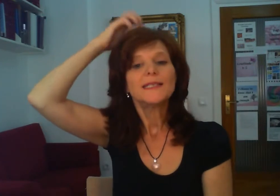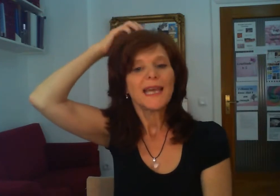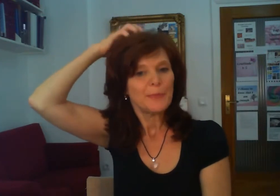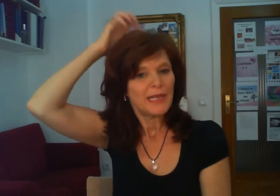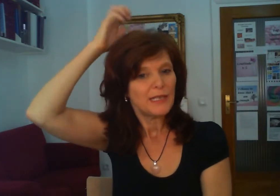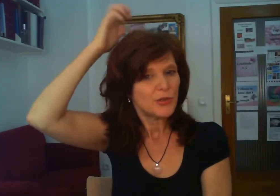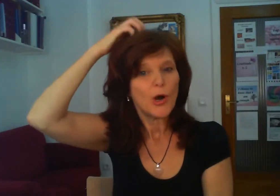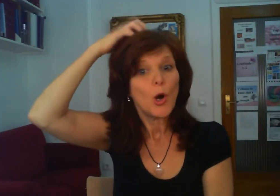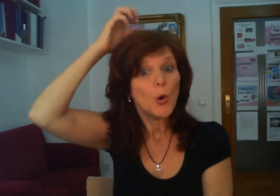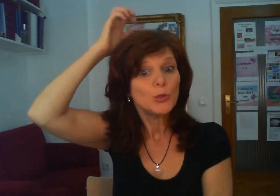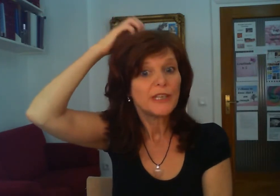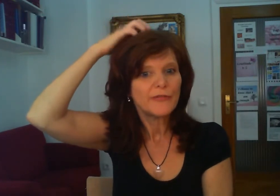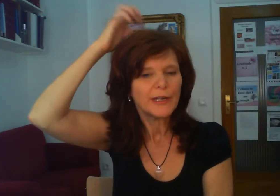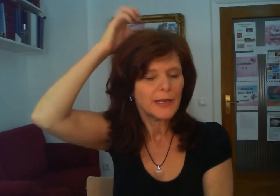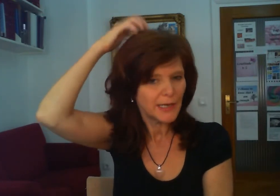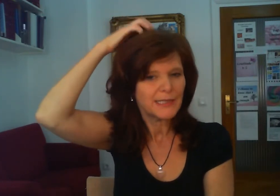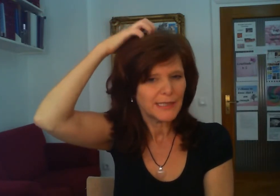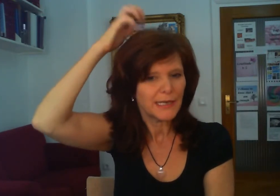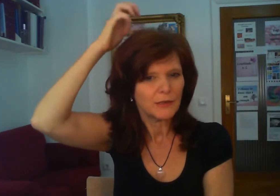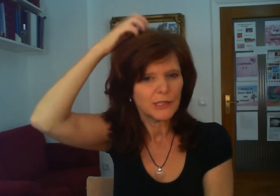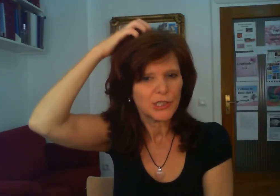tapping into a whole different kind of technology